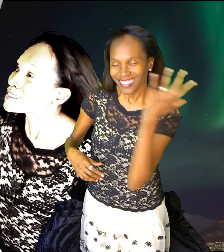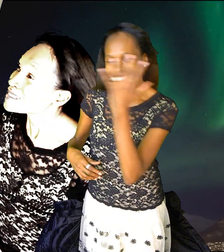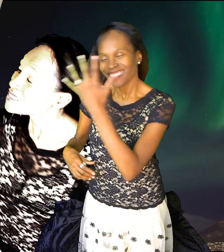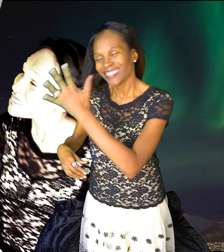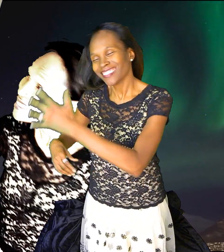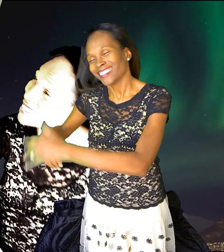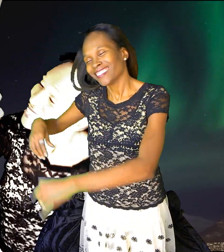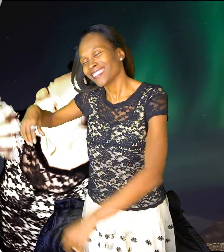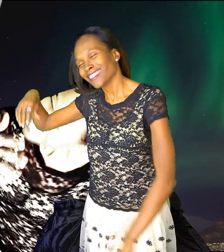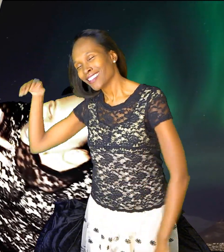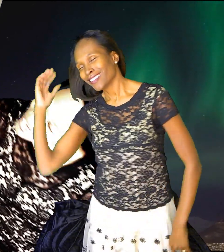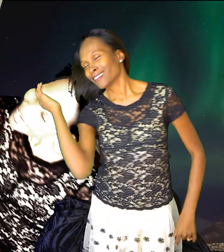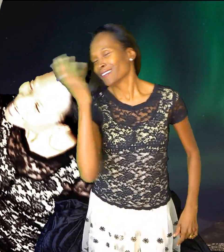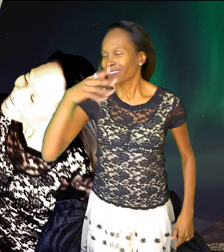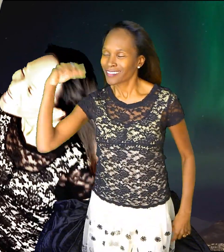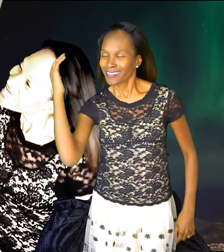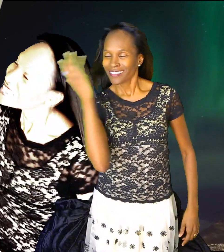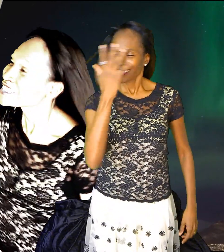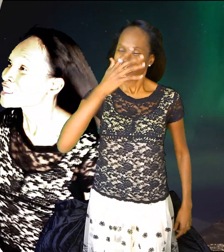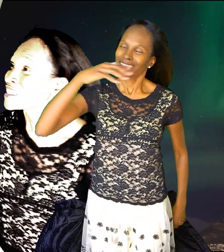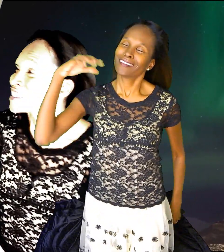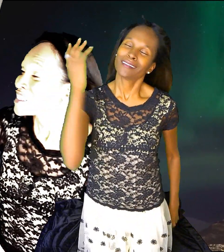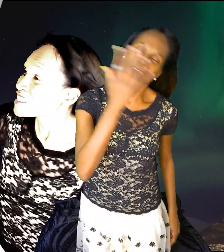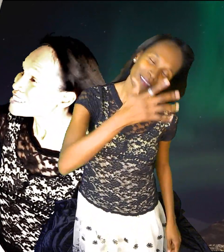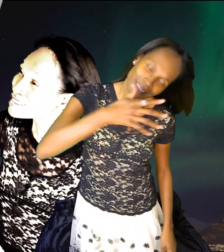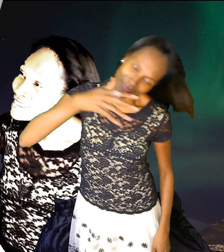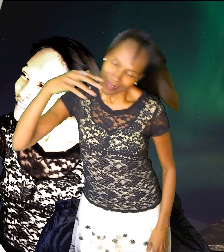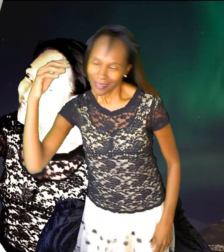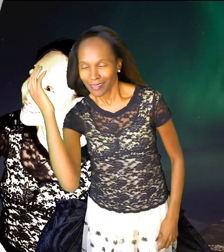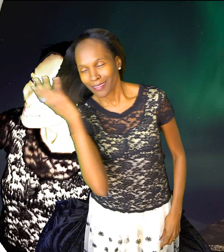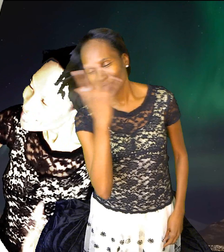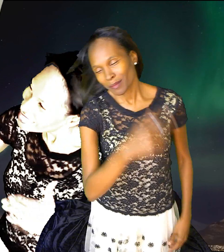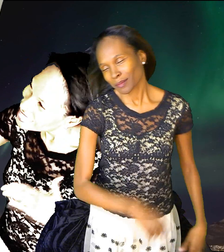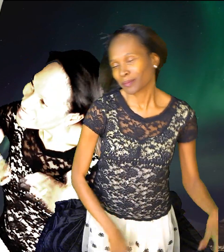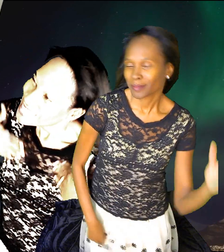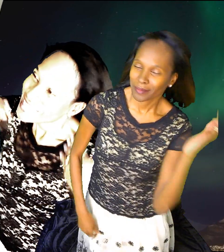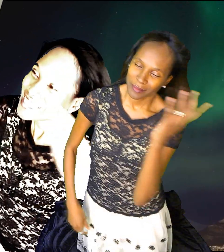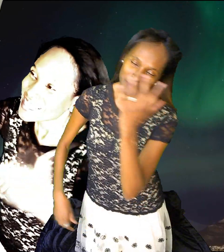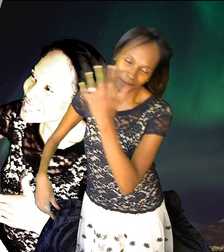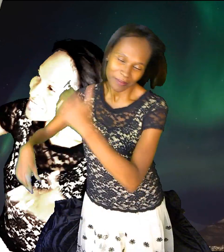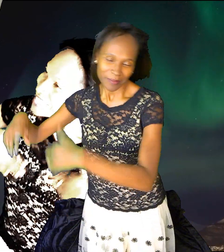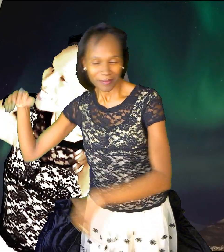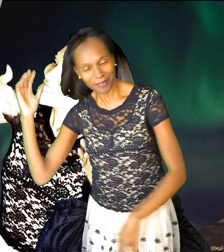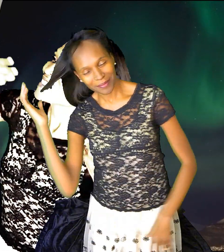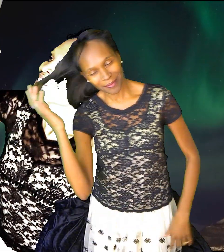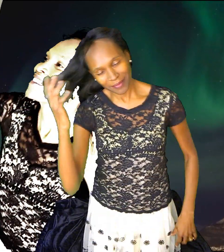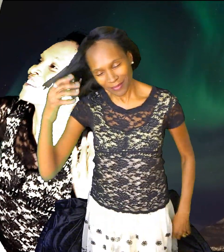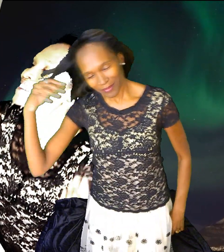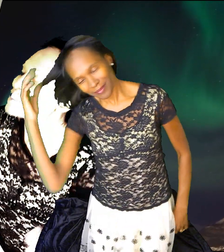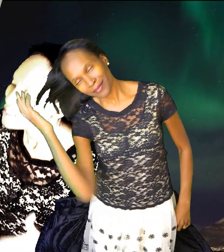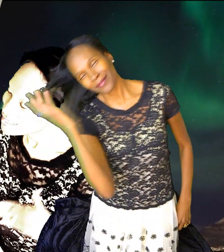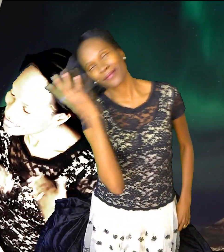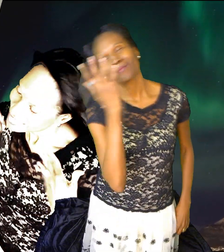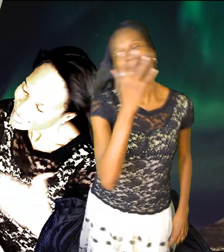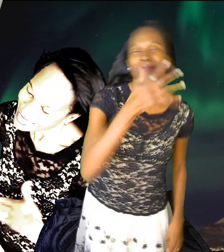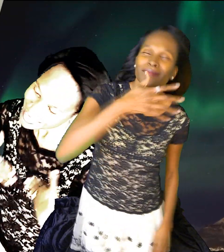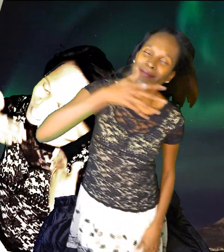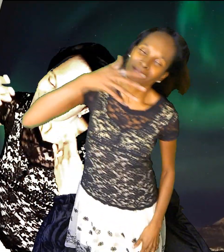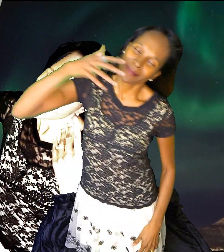ah Every tear beats Sundayancik for heaven to eat Oh,